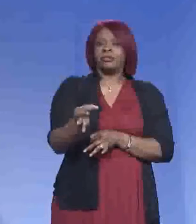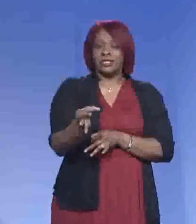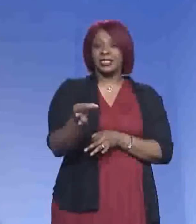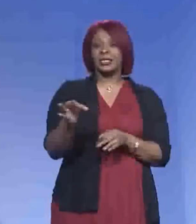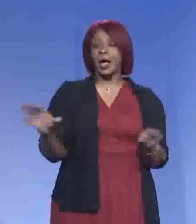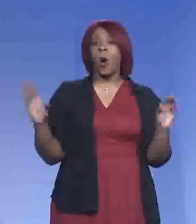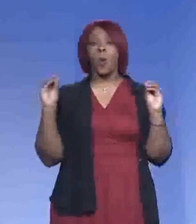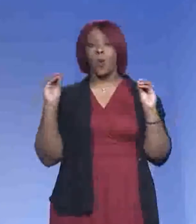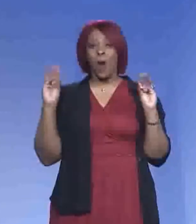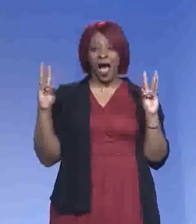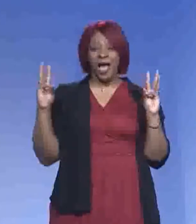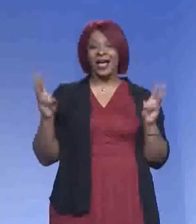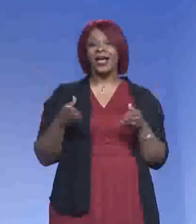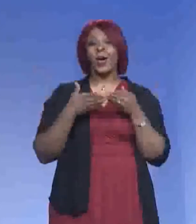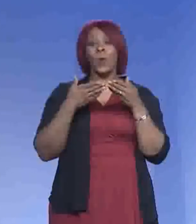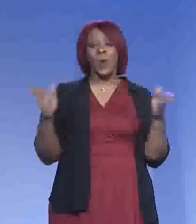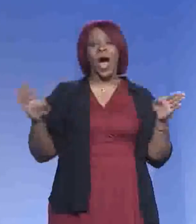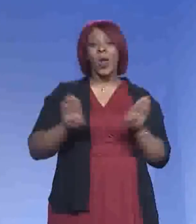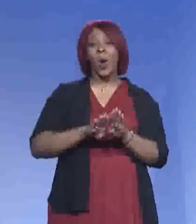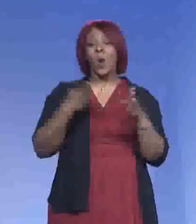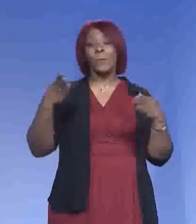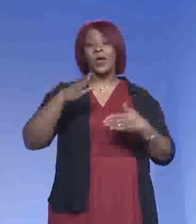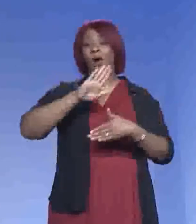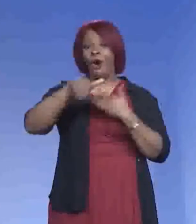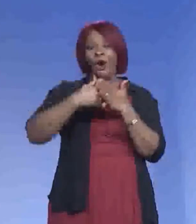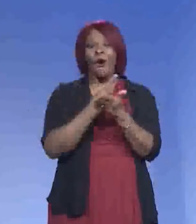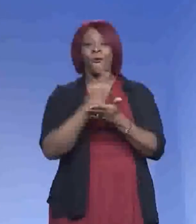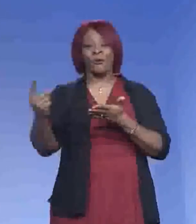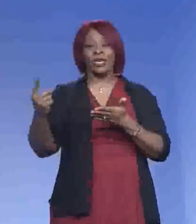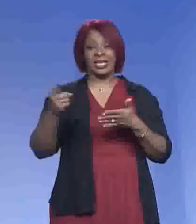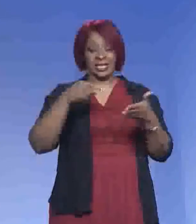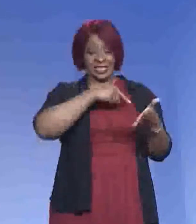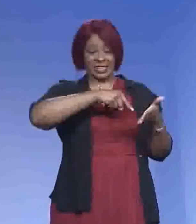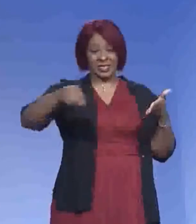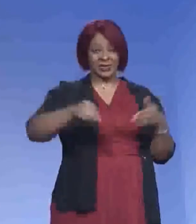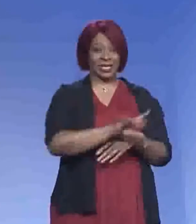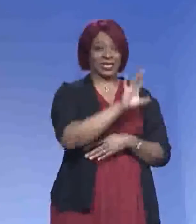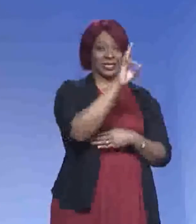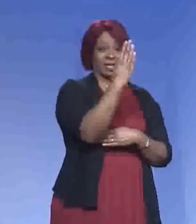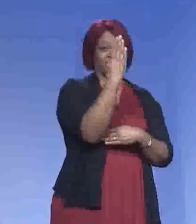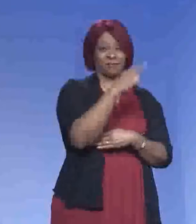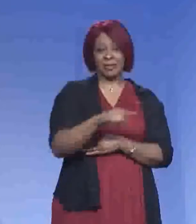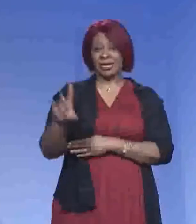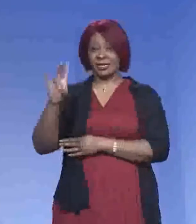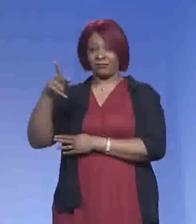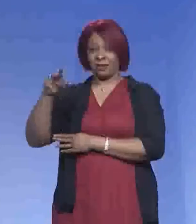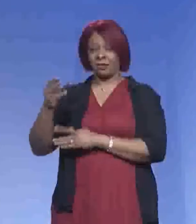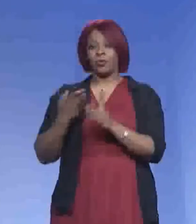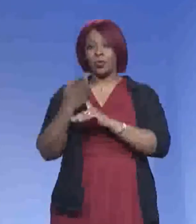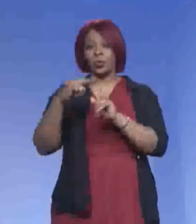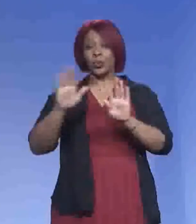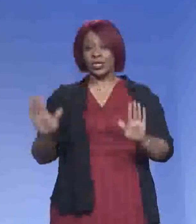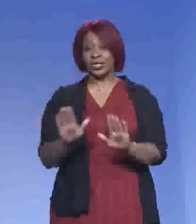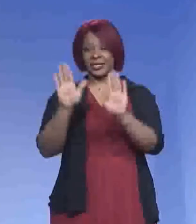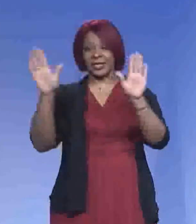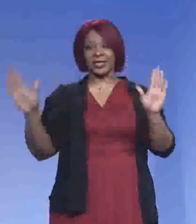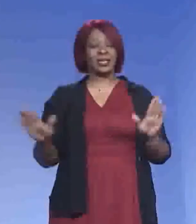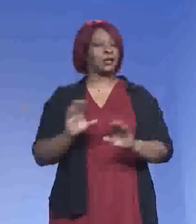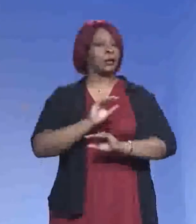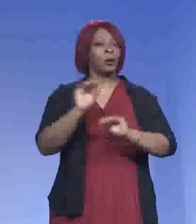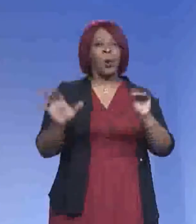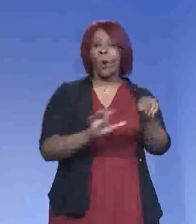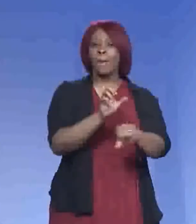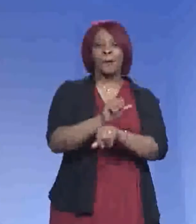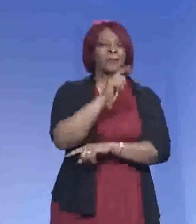WOW, wide open all week. So for the rest of the week, 7 a.m. to 7 p.m. through Sunday, no